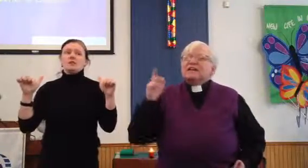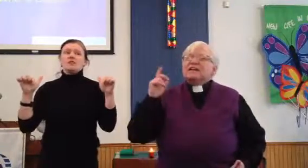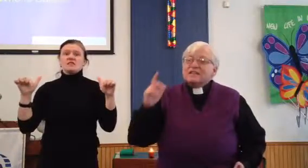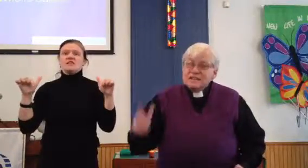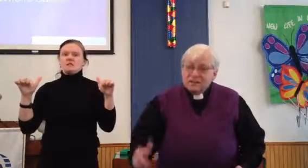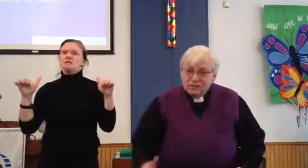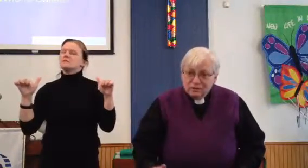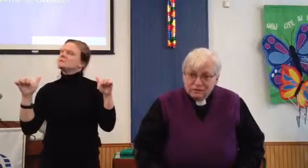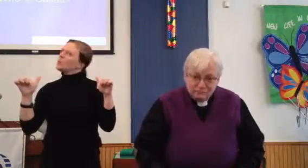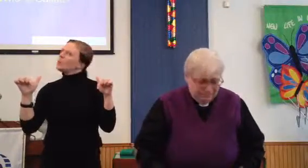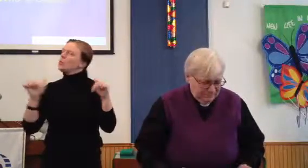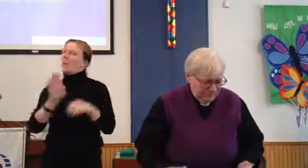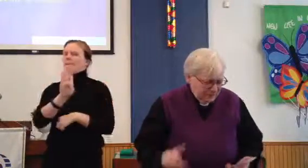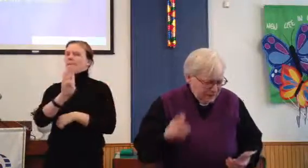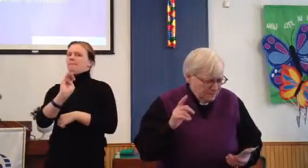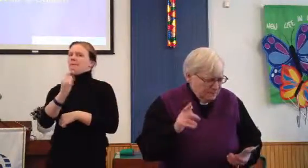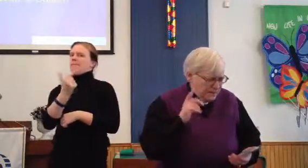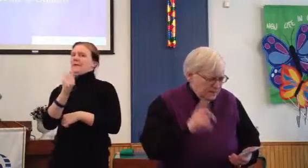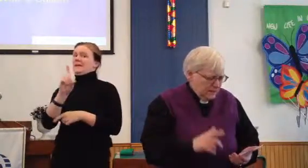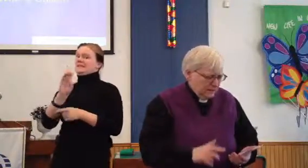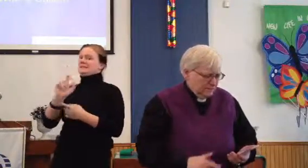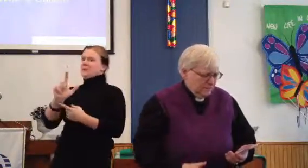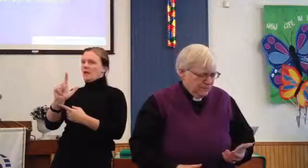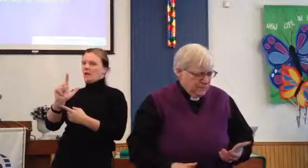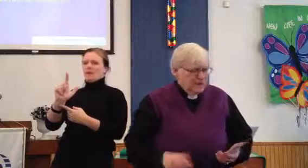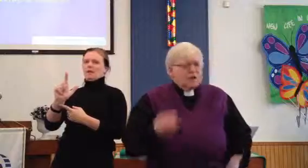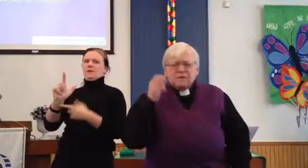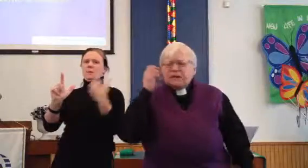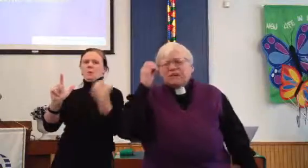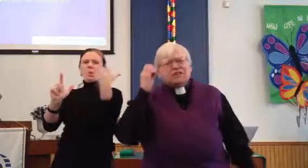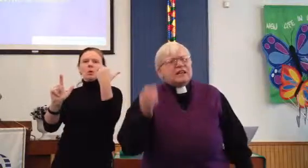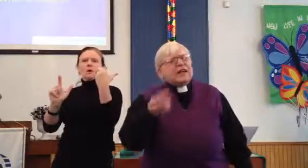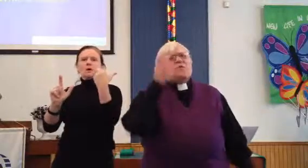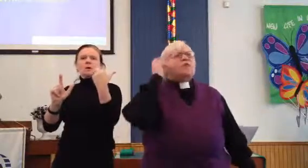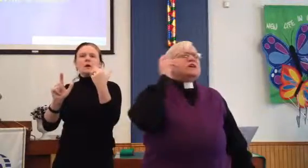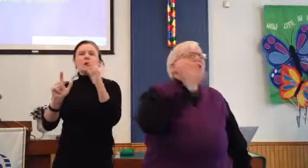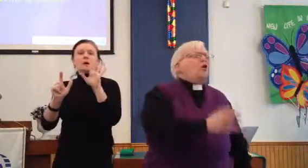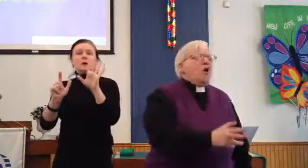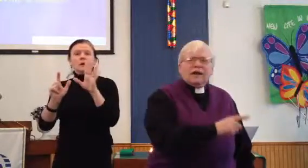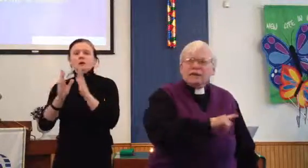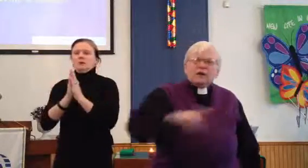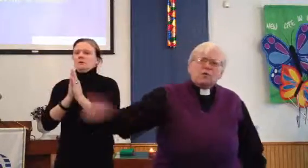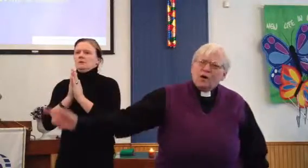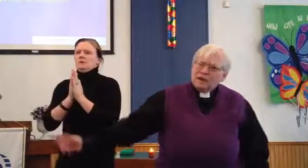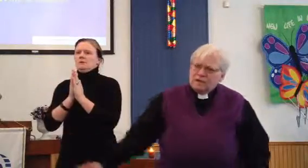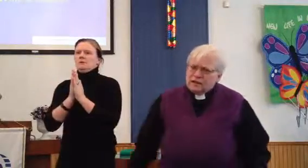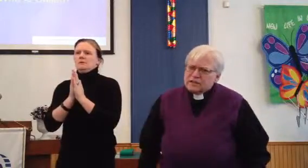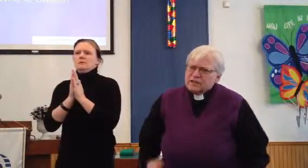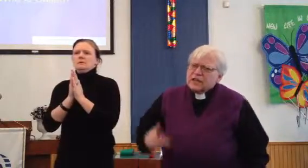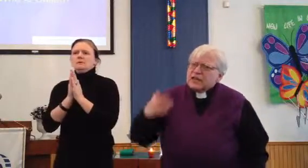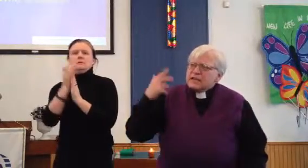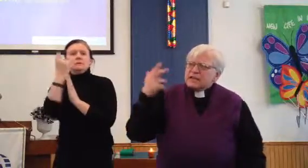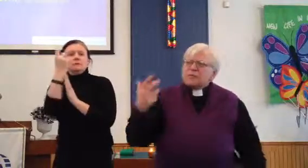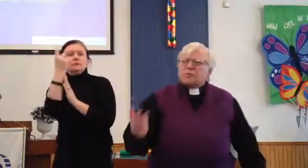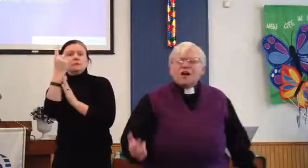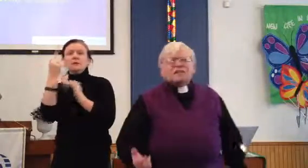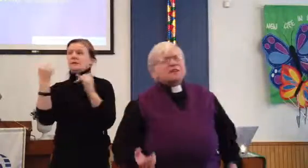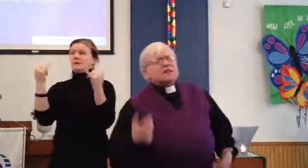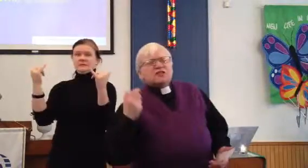deal. It's a big deal. Because today we all, every one of us, is in the process of